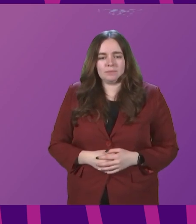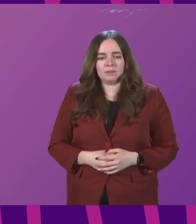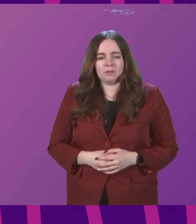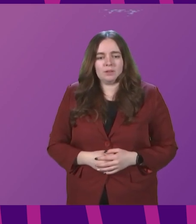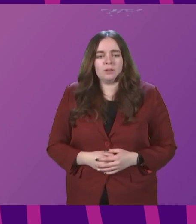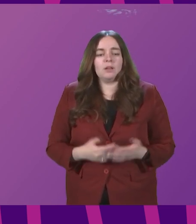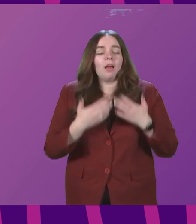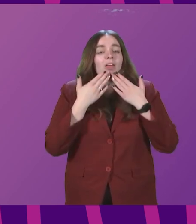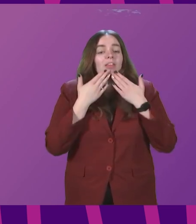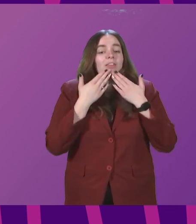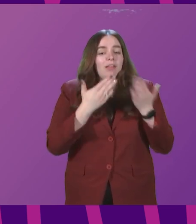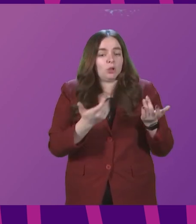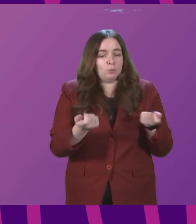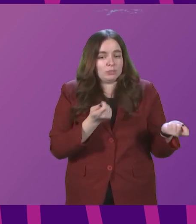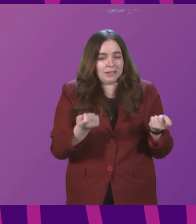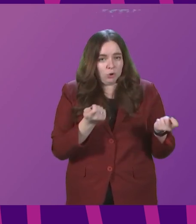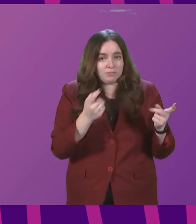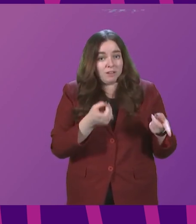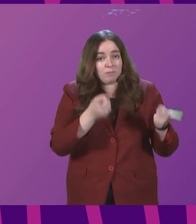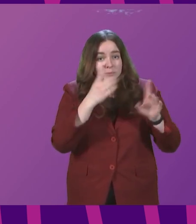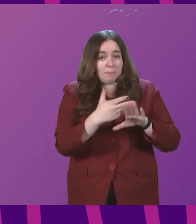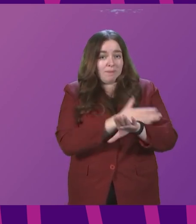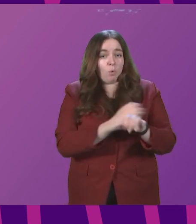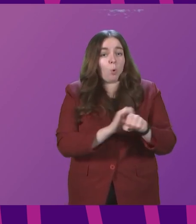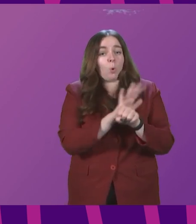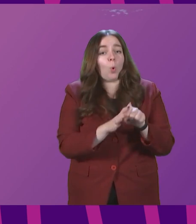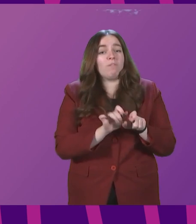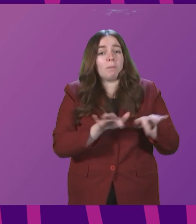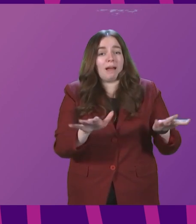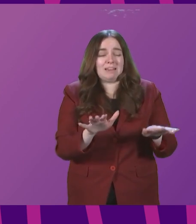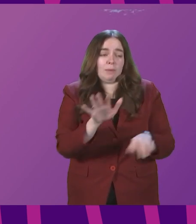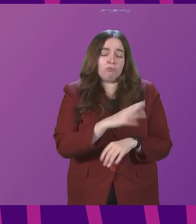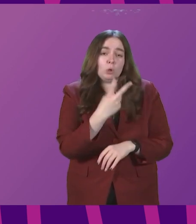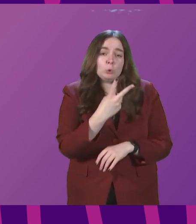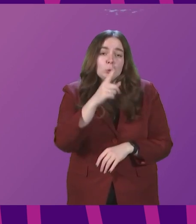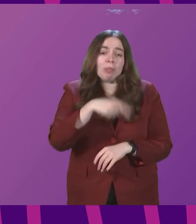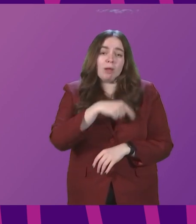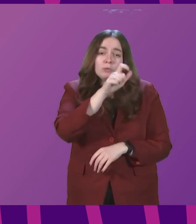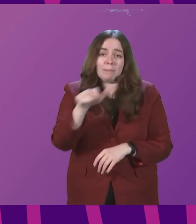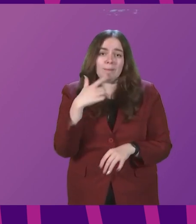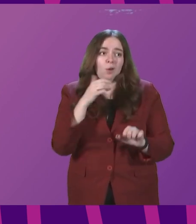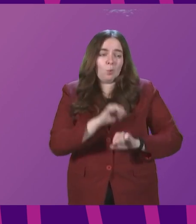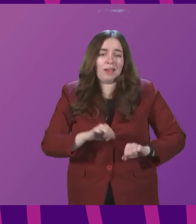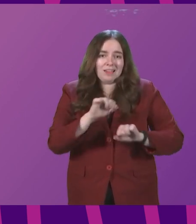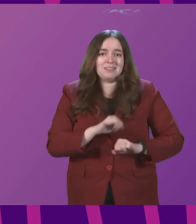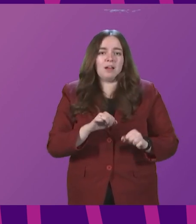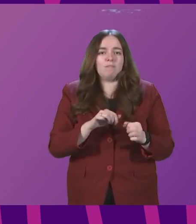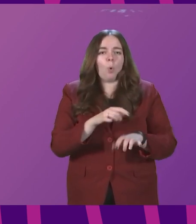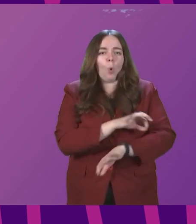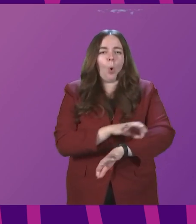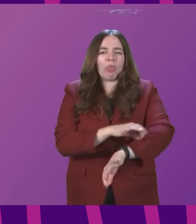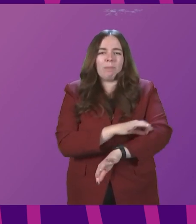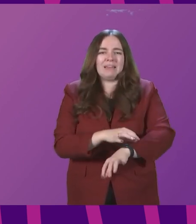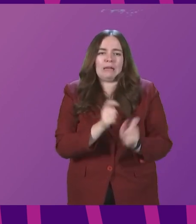Thank you, Presiding Officer. First Minister, before the COVID pandemic, around 2,000 people were waiting for orthopaedic treatment